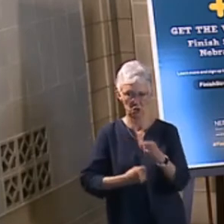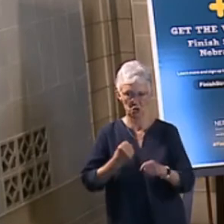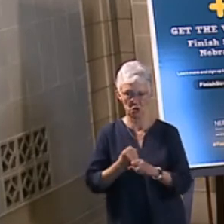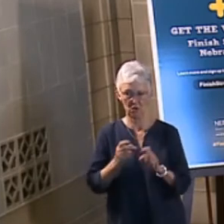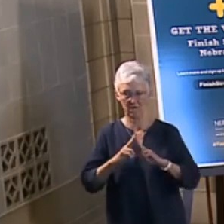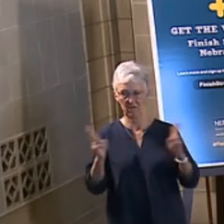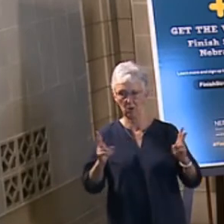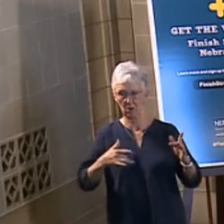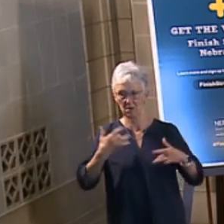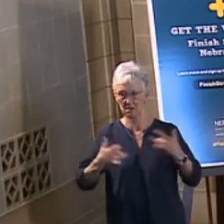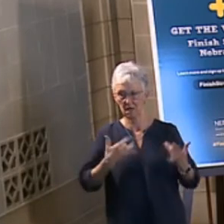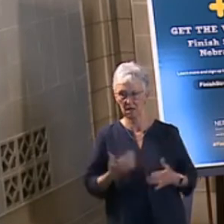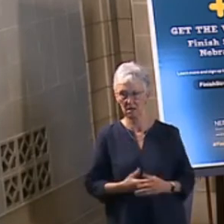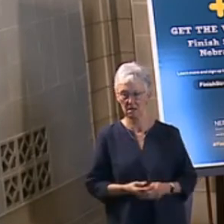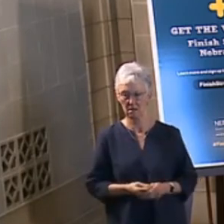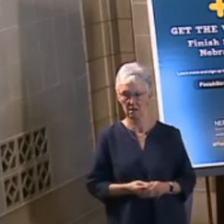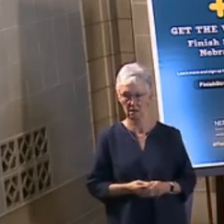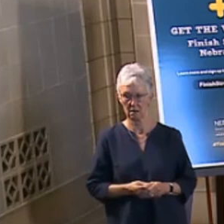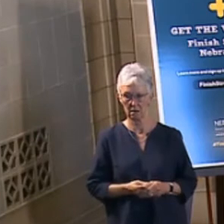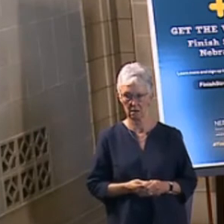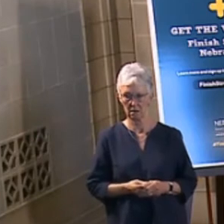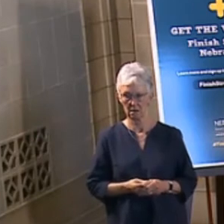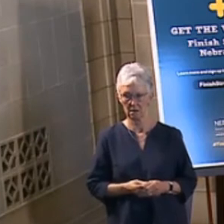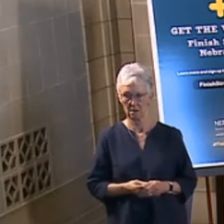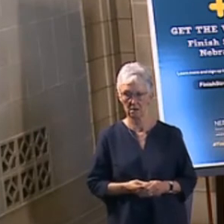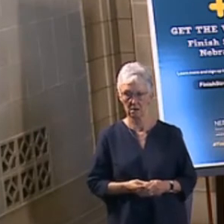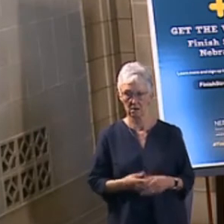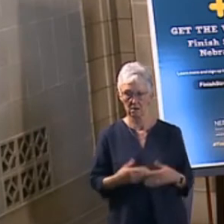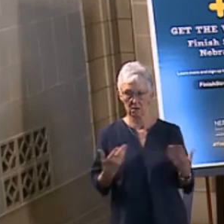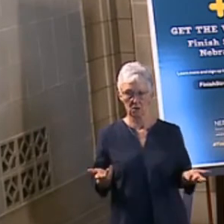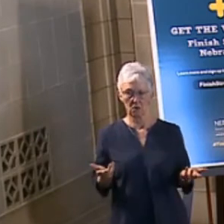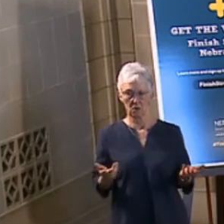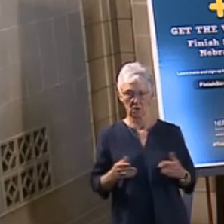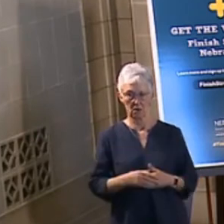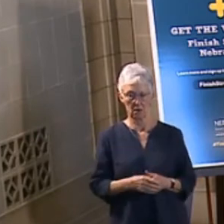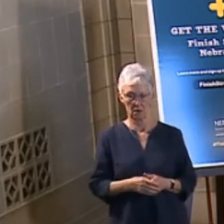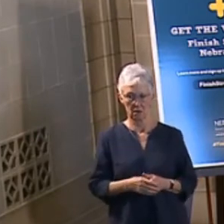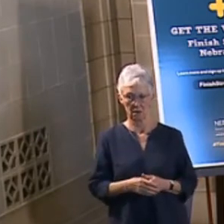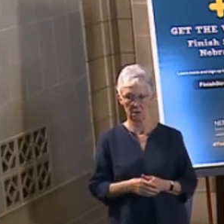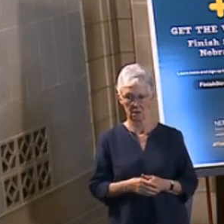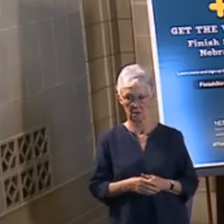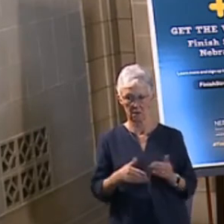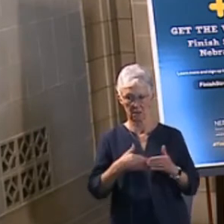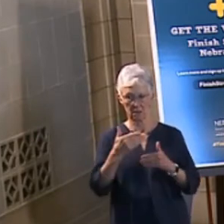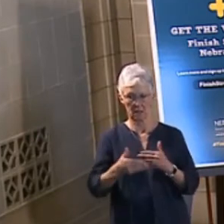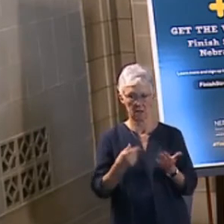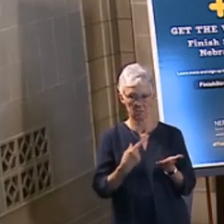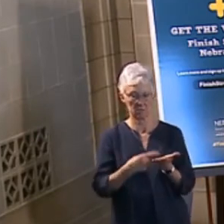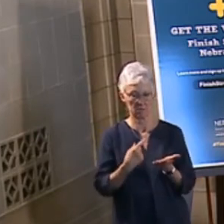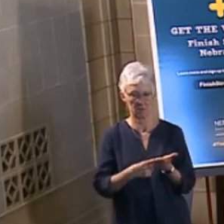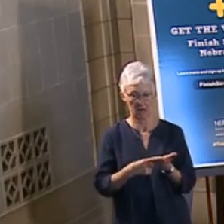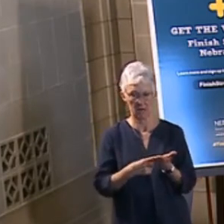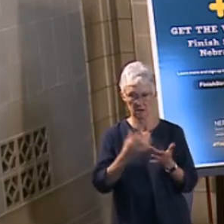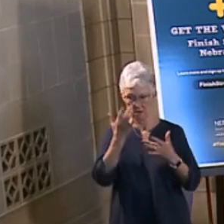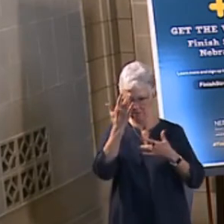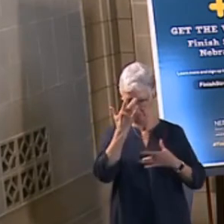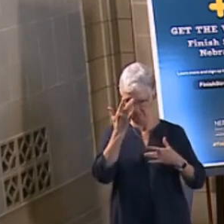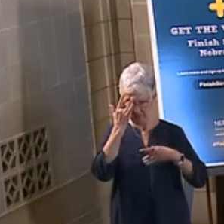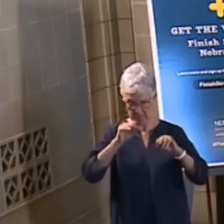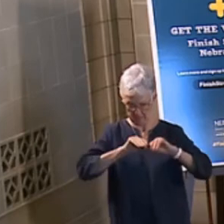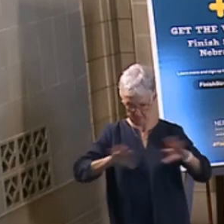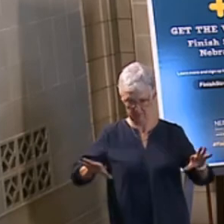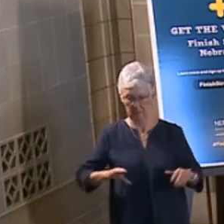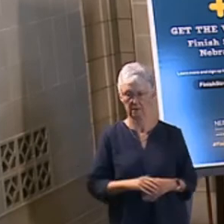All right. So, next, I want to talk about the pandemic. And I want to remind people